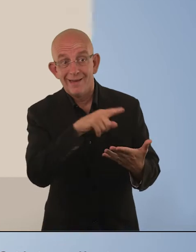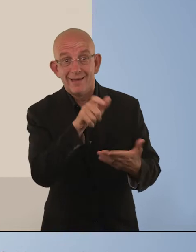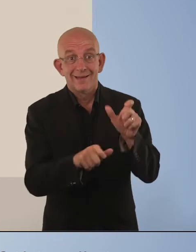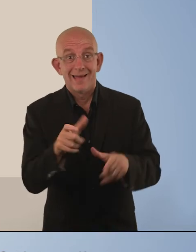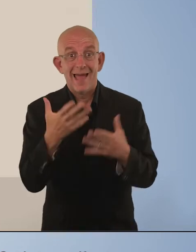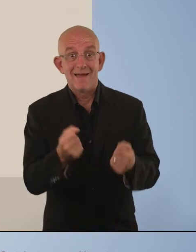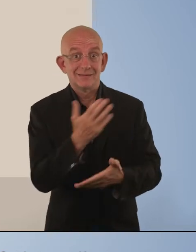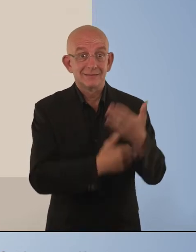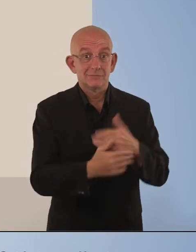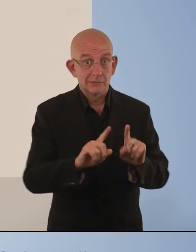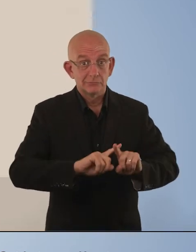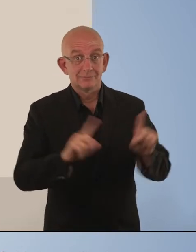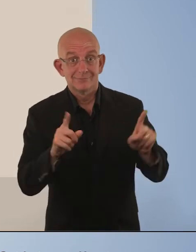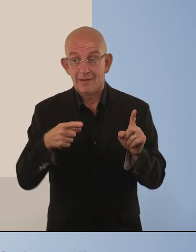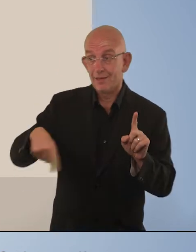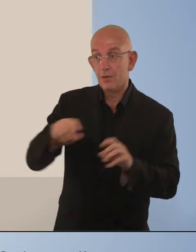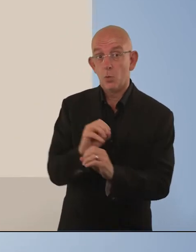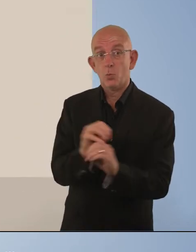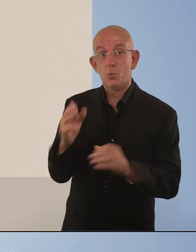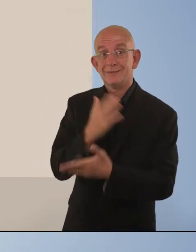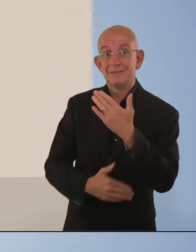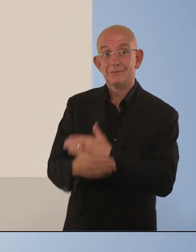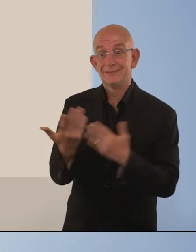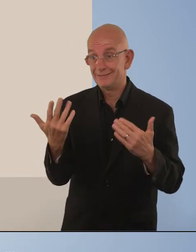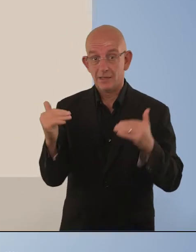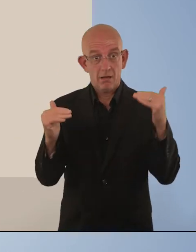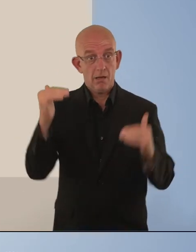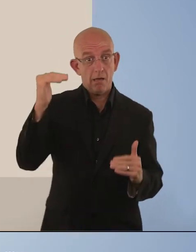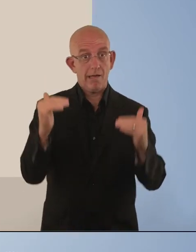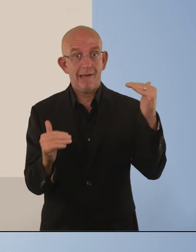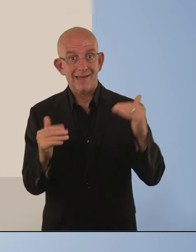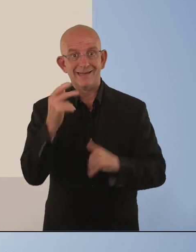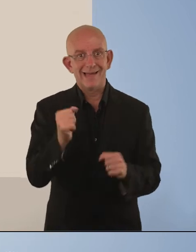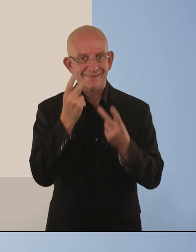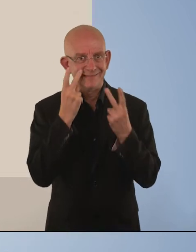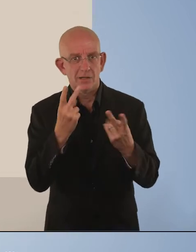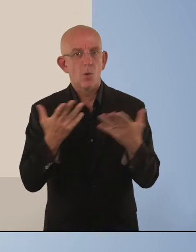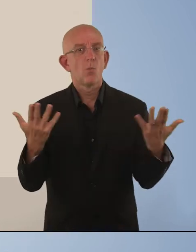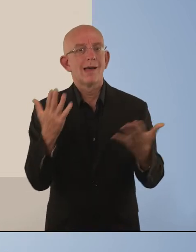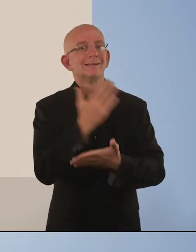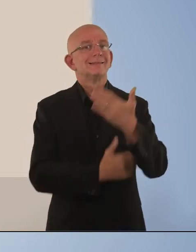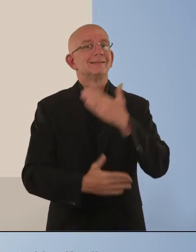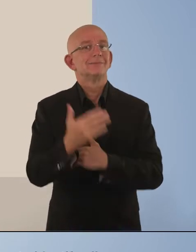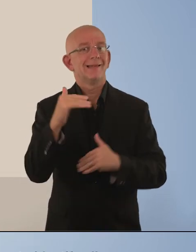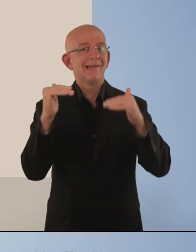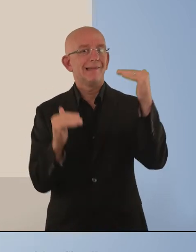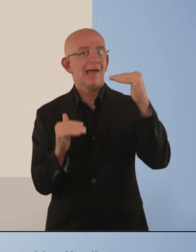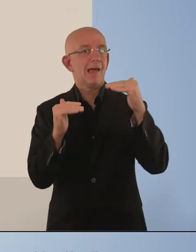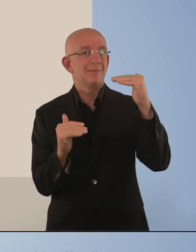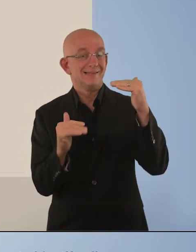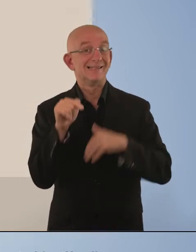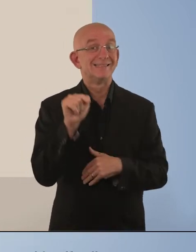are different from those without disabilities. In other words, to identify disability gaps. So,